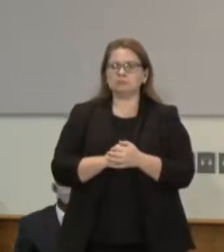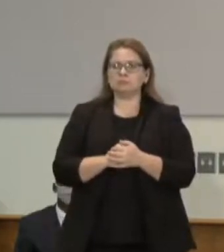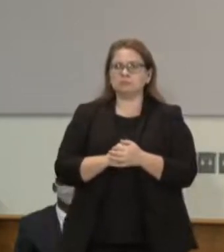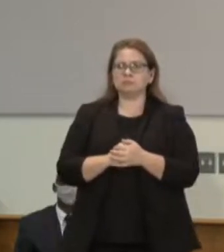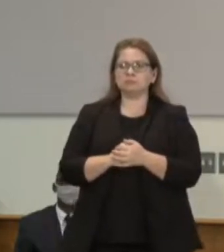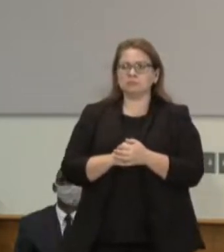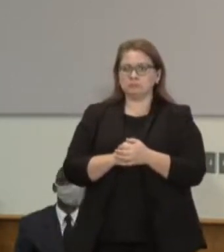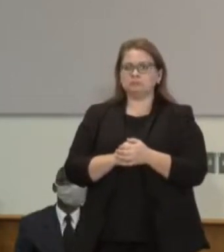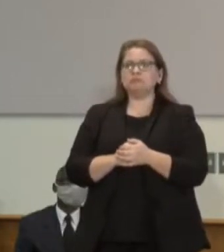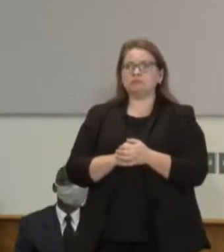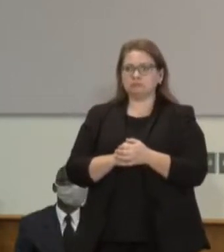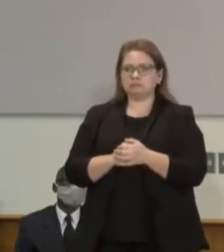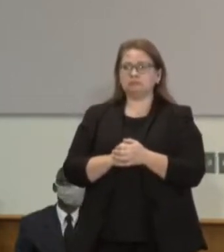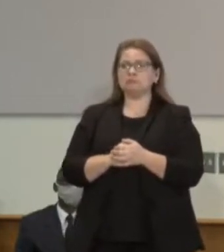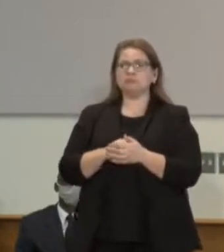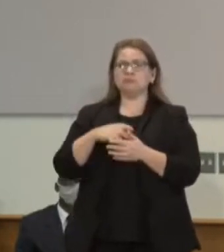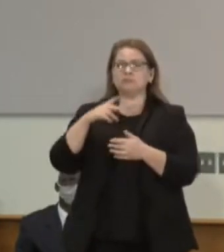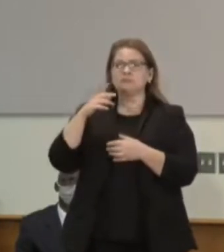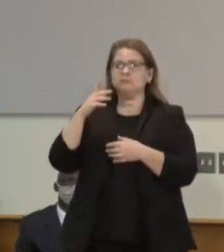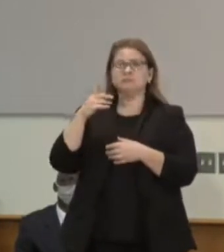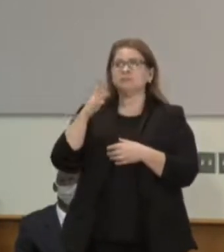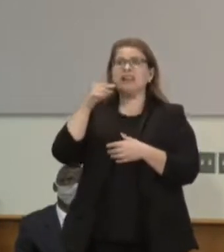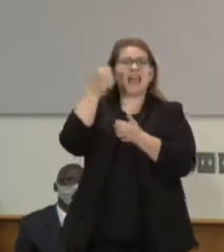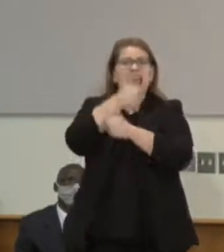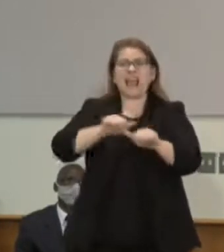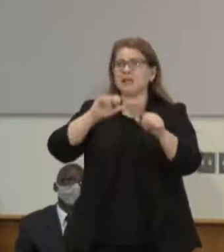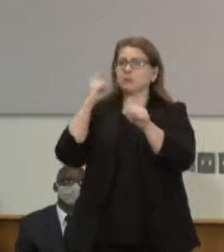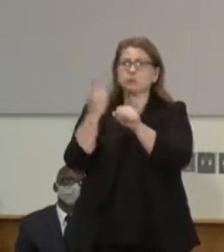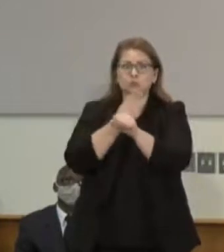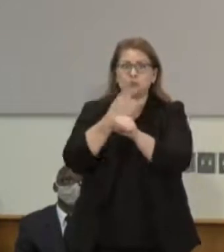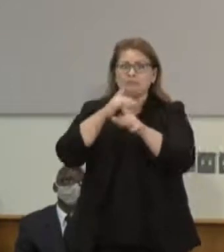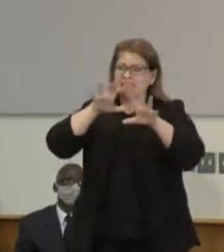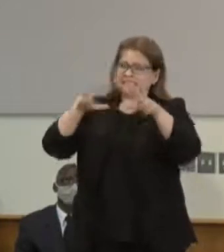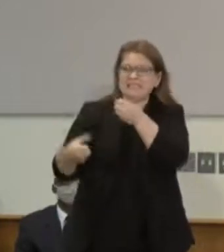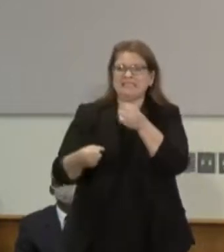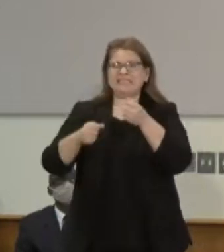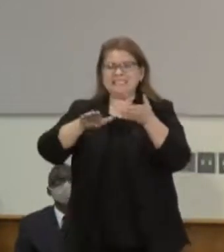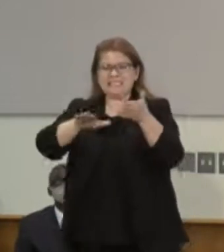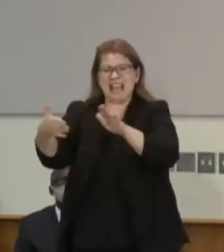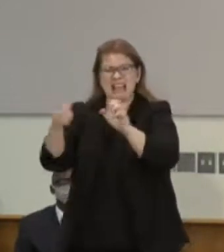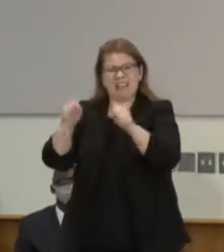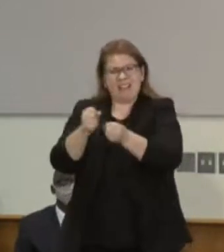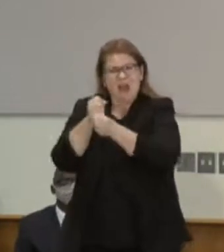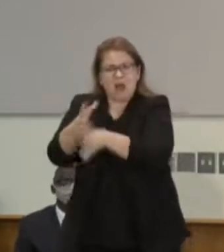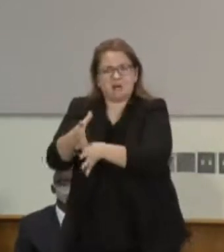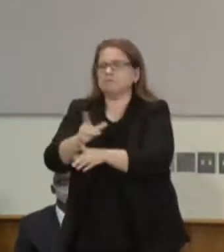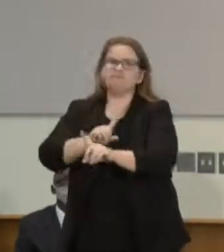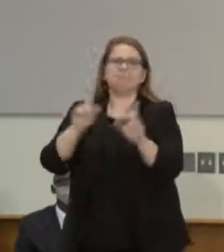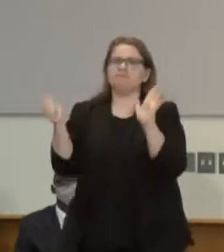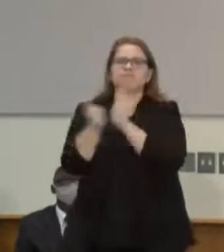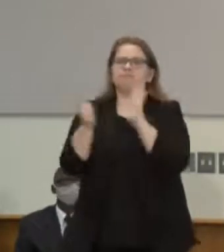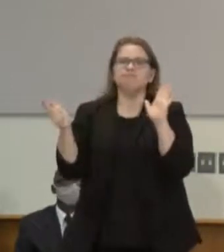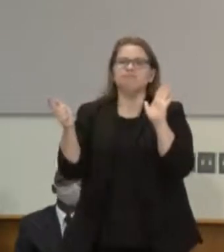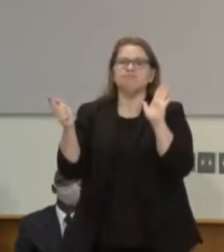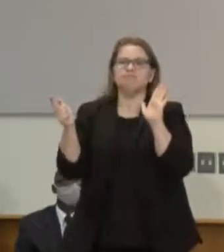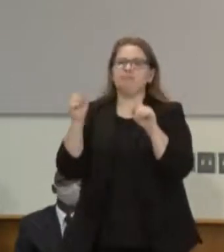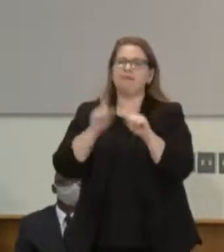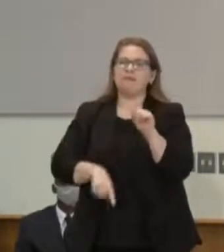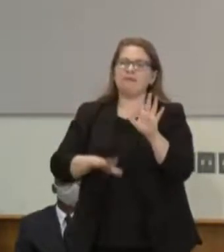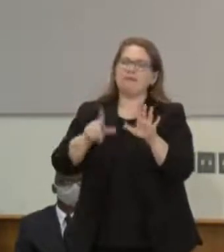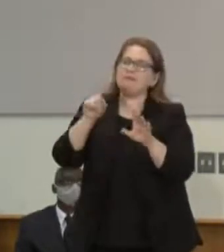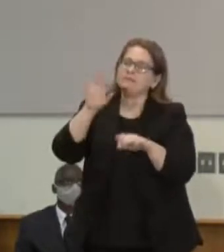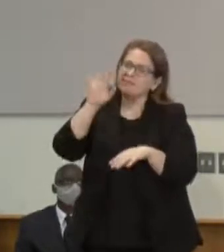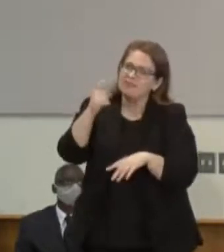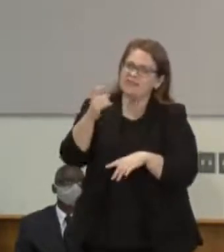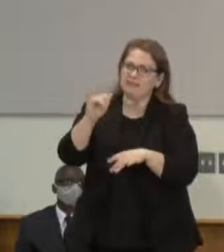Just go to the internet and look at some of the videos, snippets of that particular type of training. It's very bold-faced. You know,